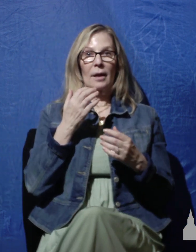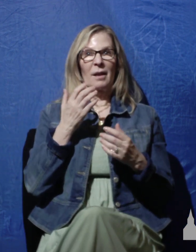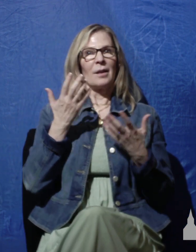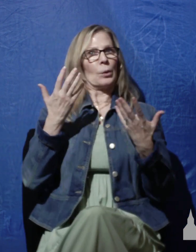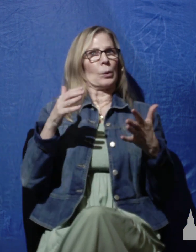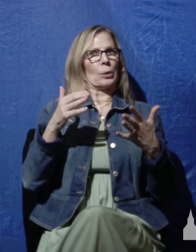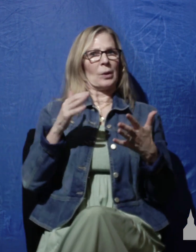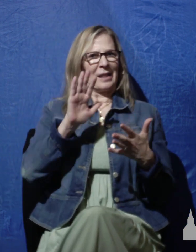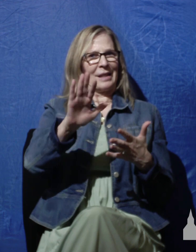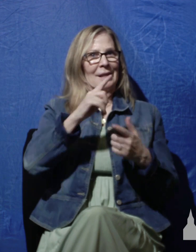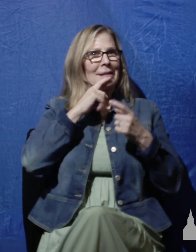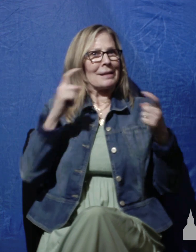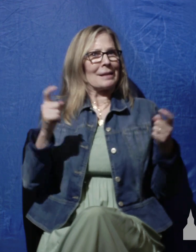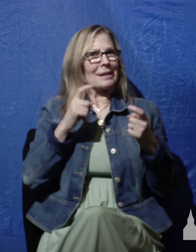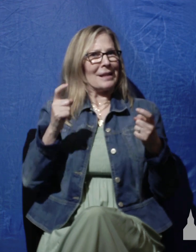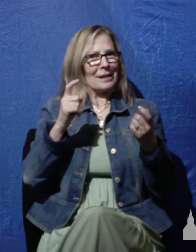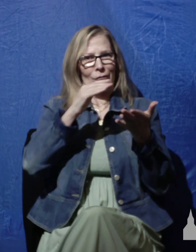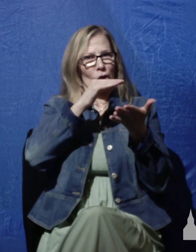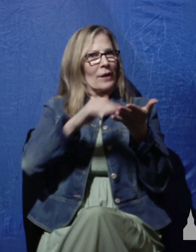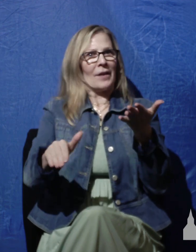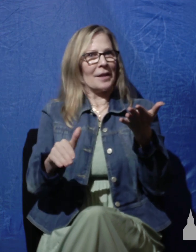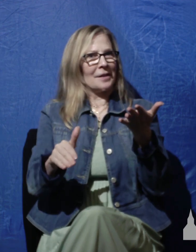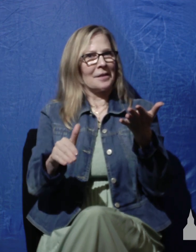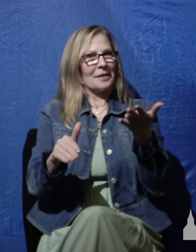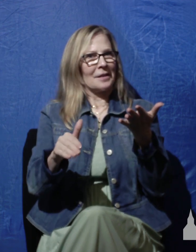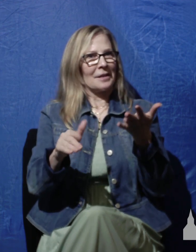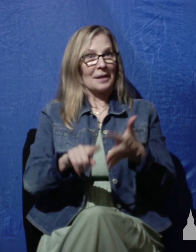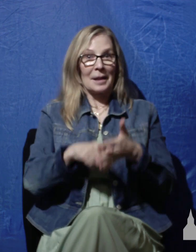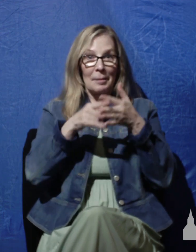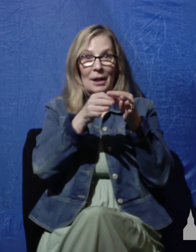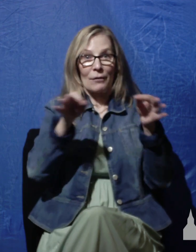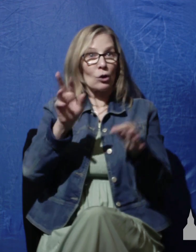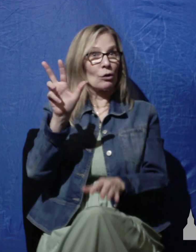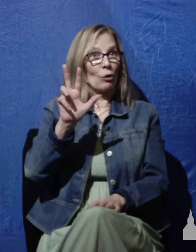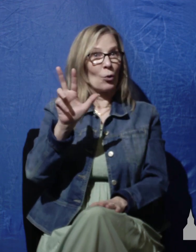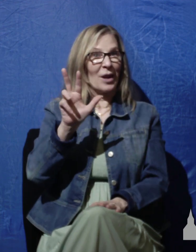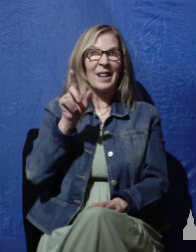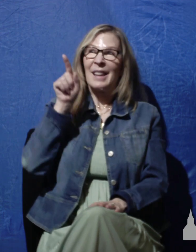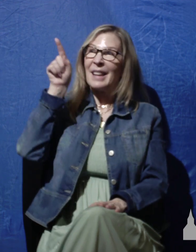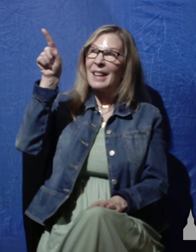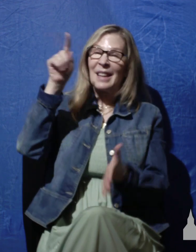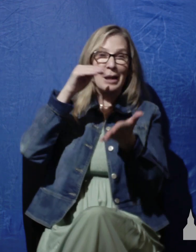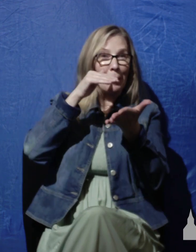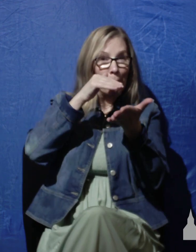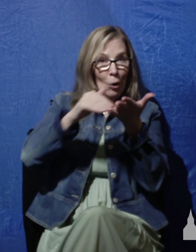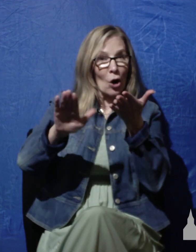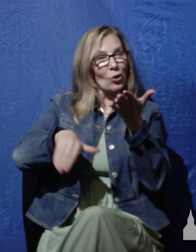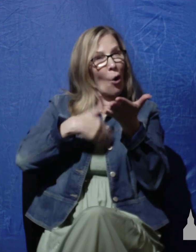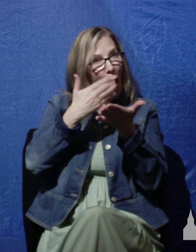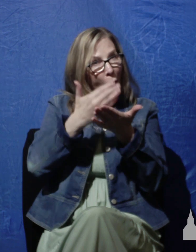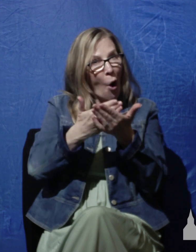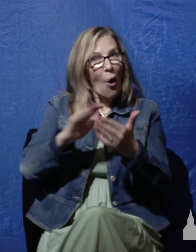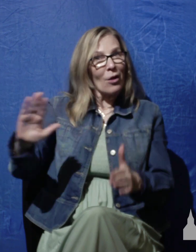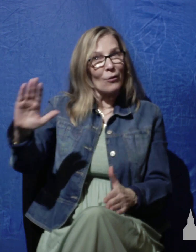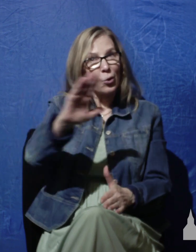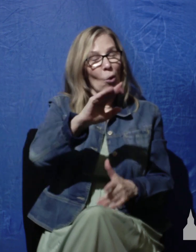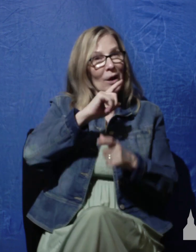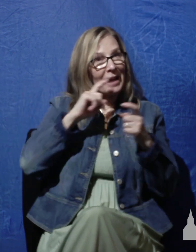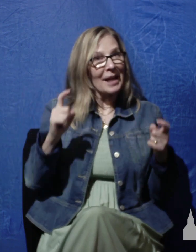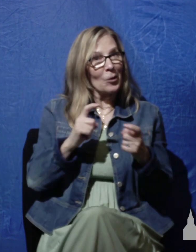of his sins. The beginning of verse three says, who pardons all your iniquities. Now it's not